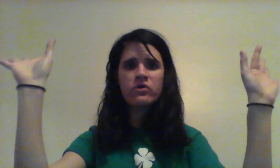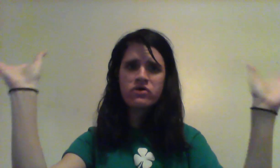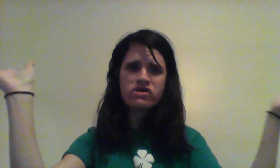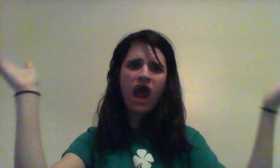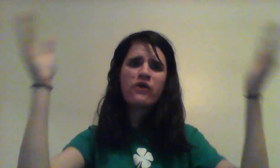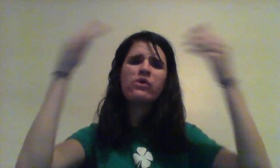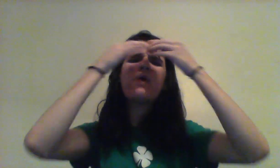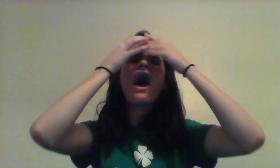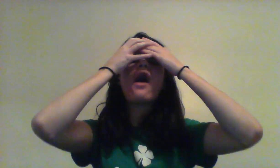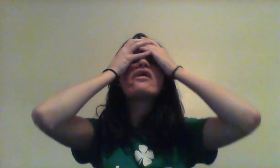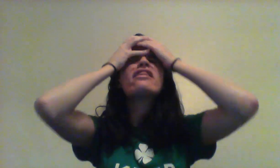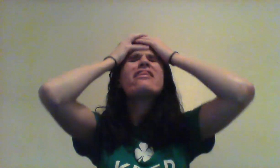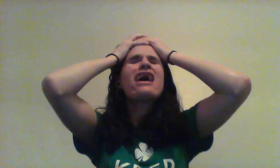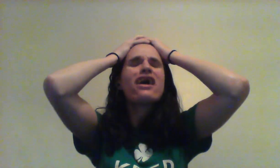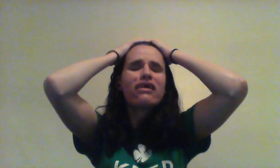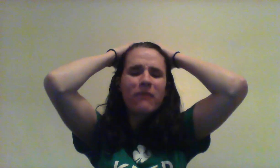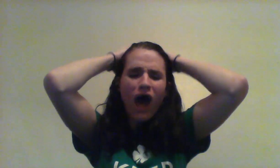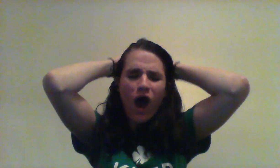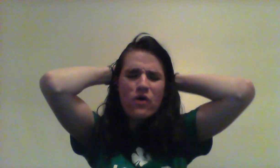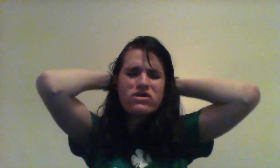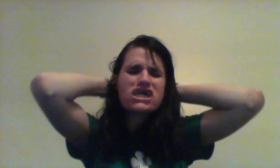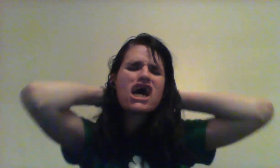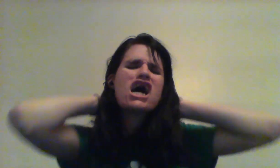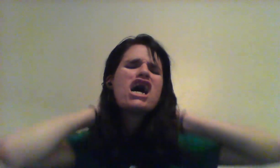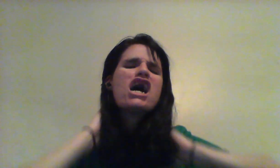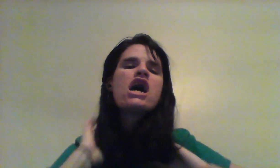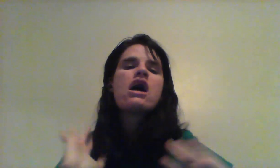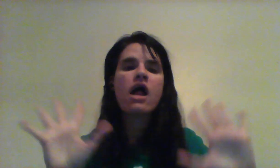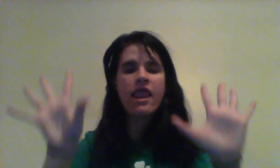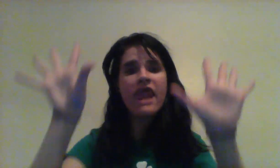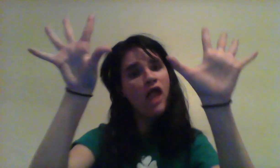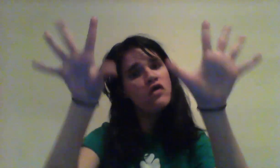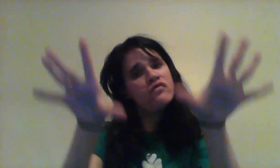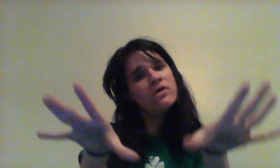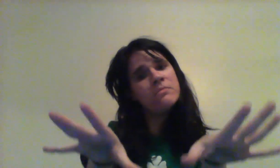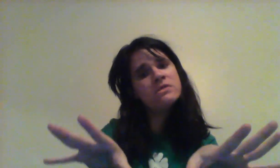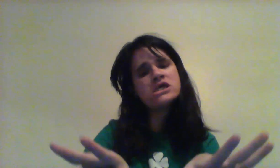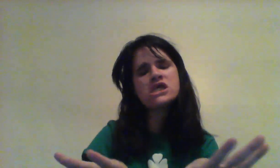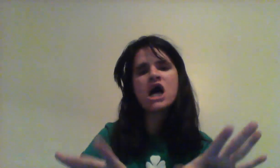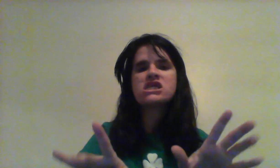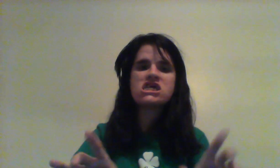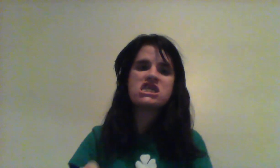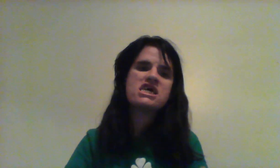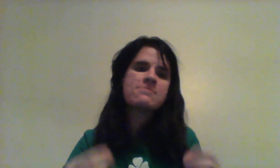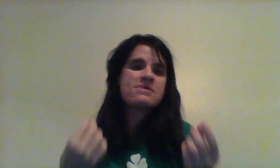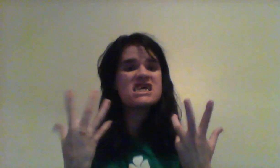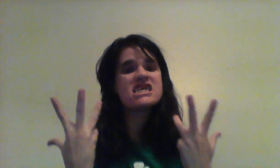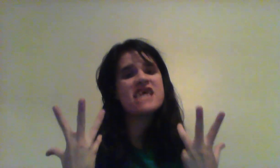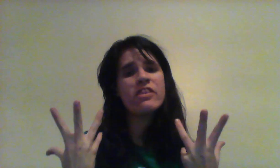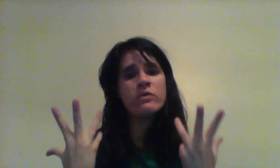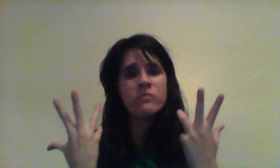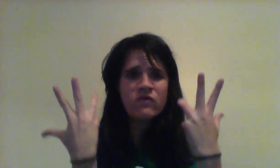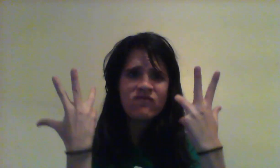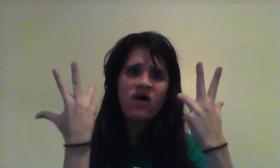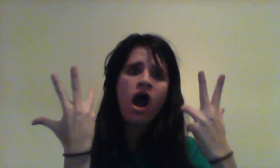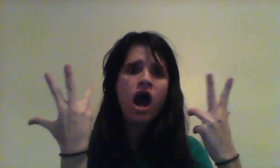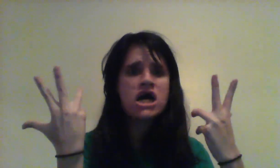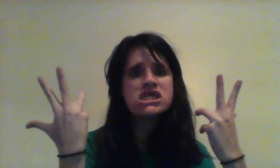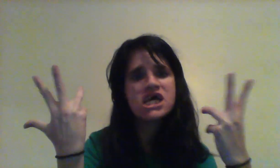will drown you out in the exposure And I agree it starts to dim Except the nuclear losses